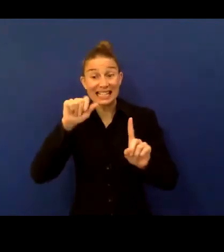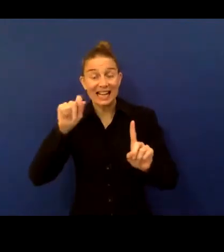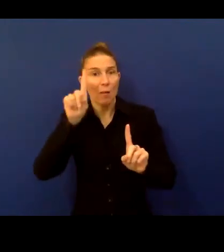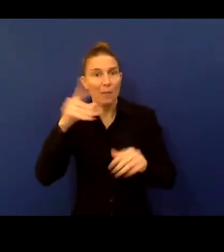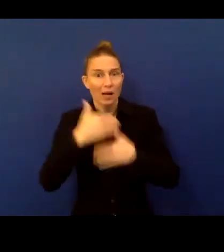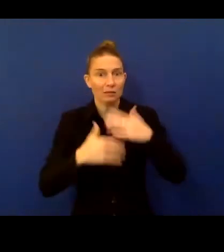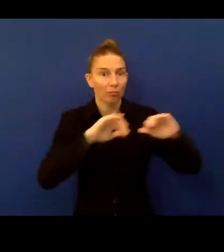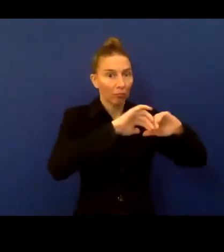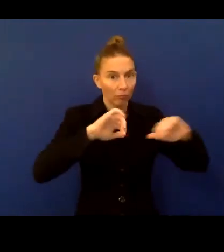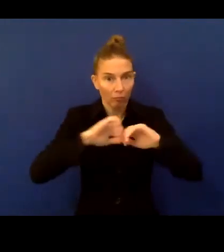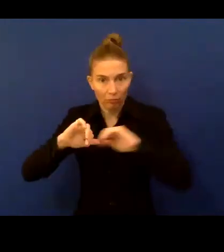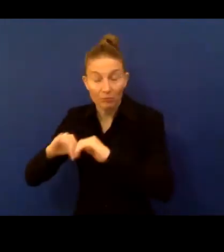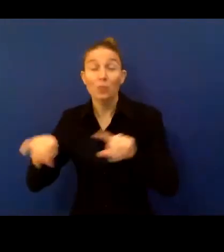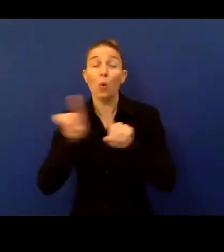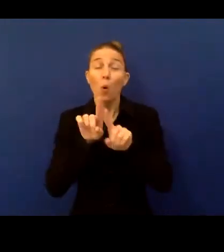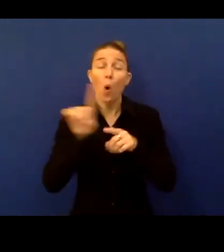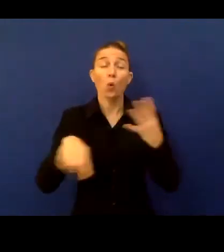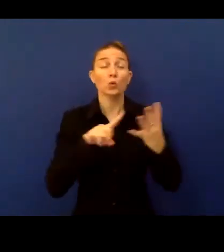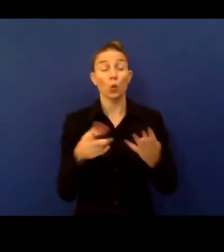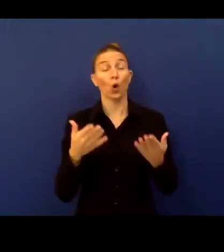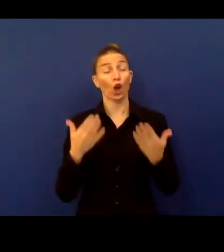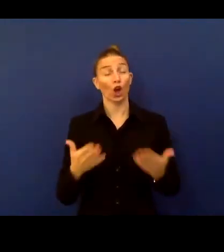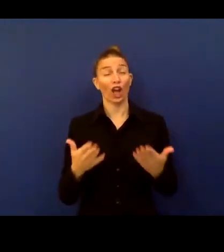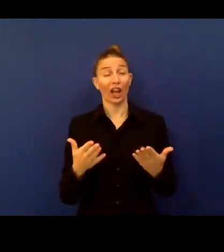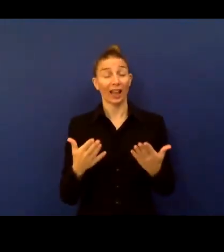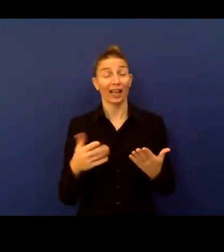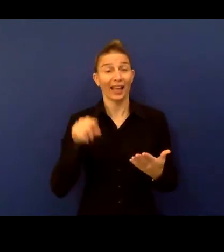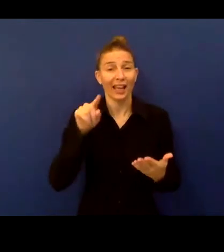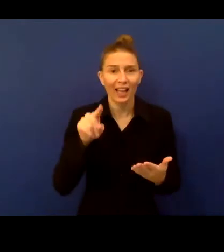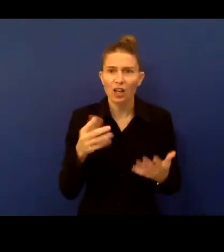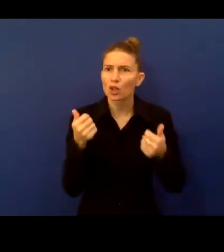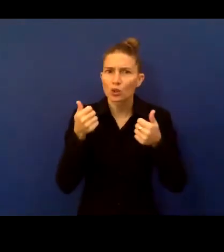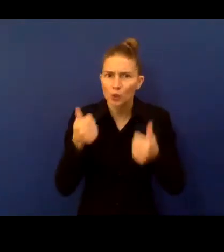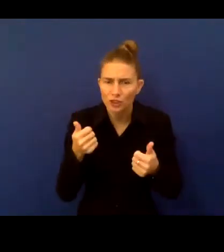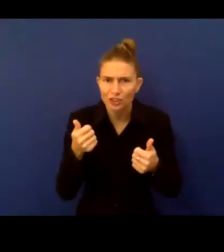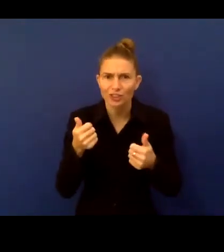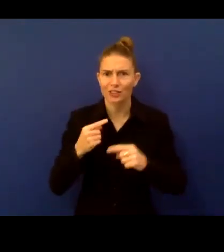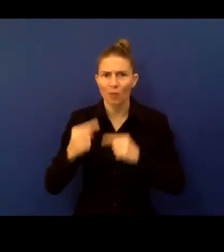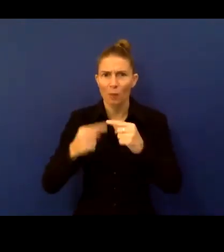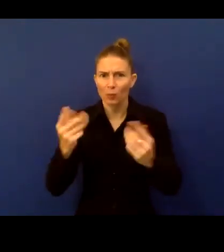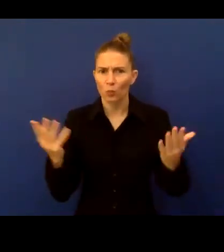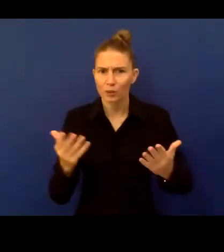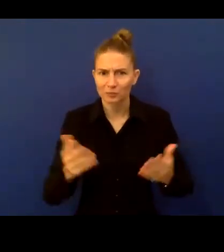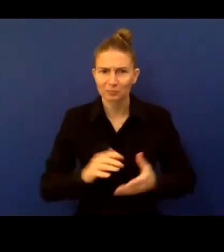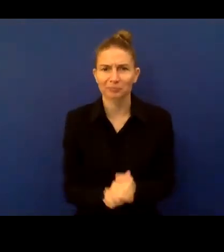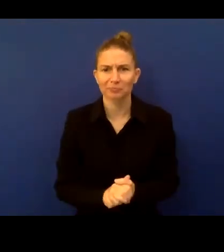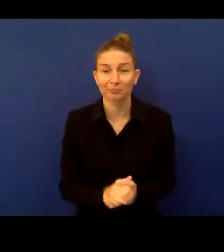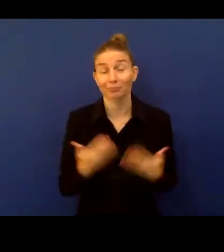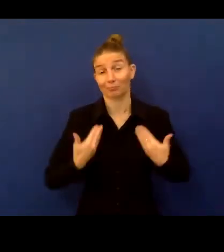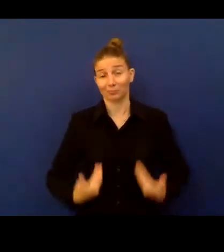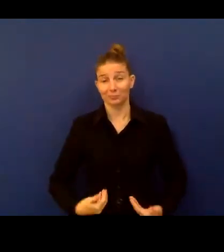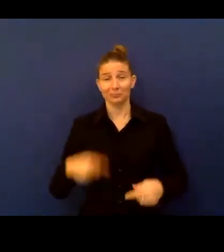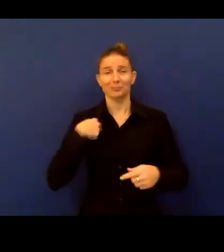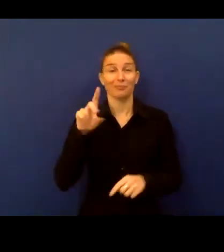practices are there in inclusive development currently? Personally, I'm a bit of a data geek, and I've really seen the difference that good quality